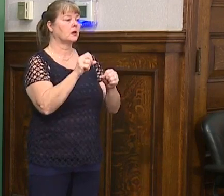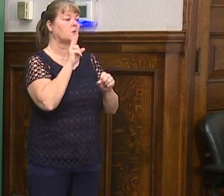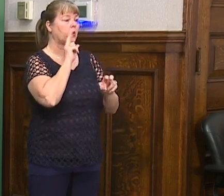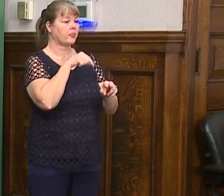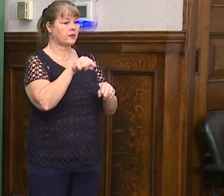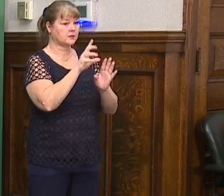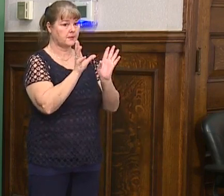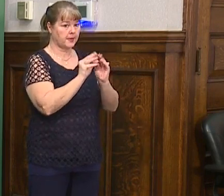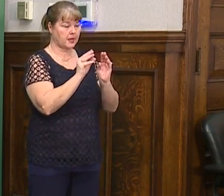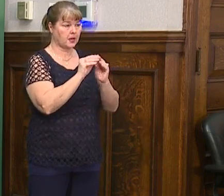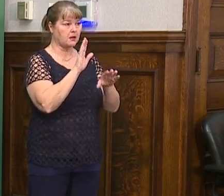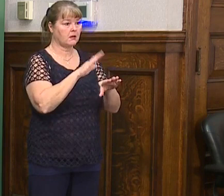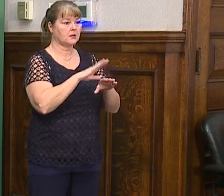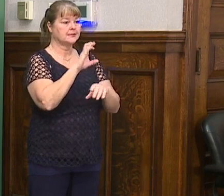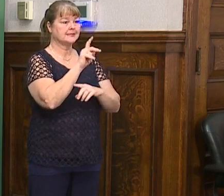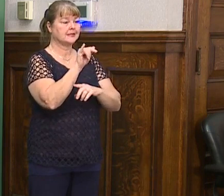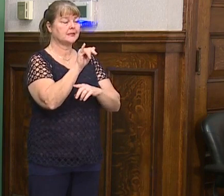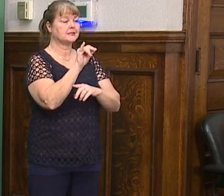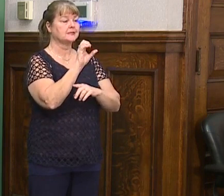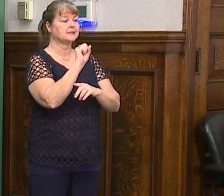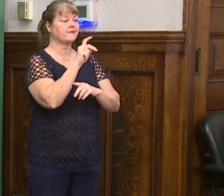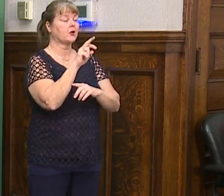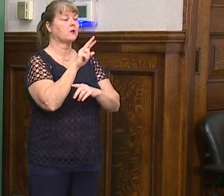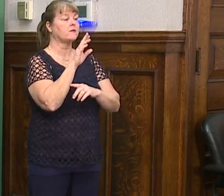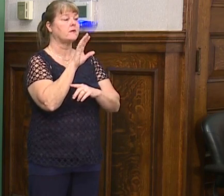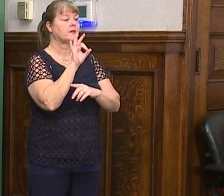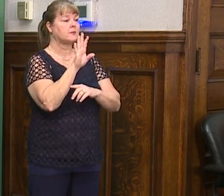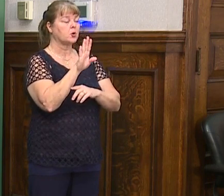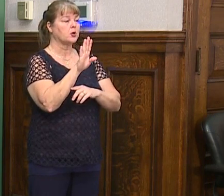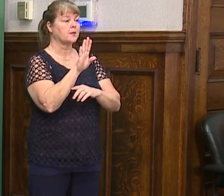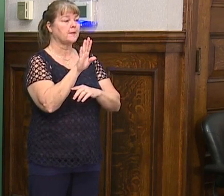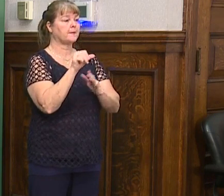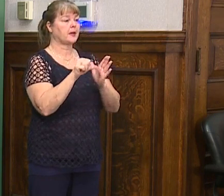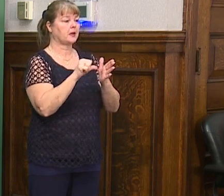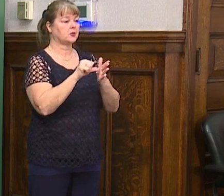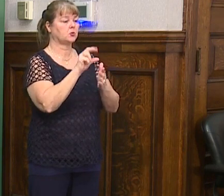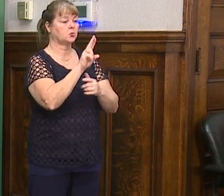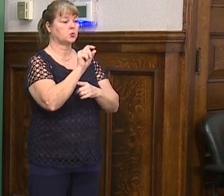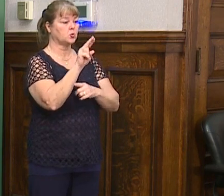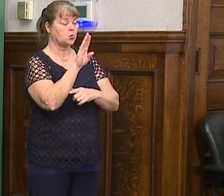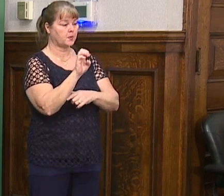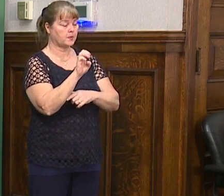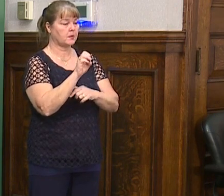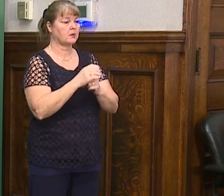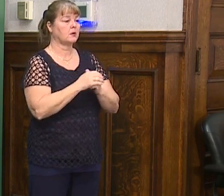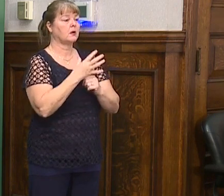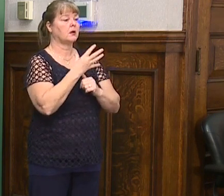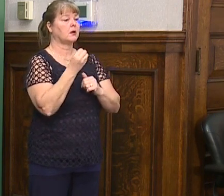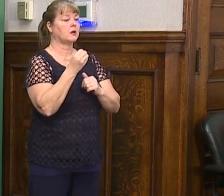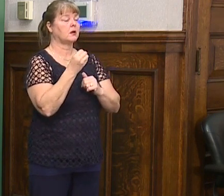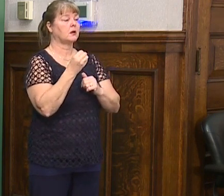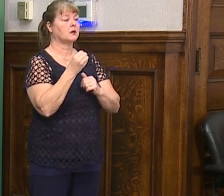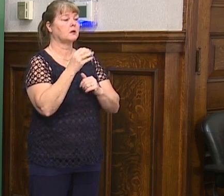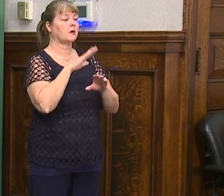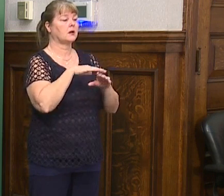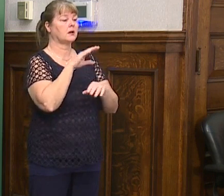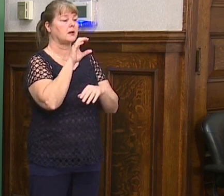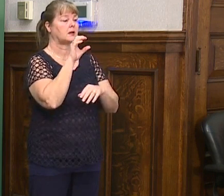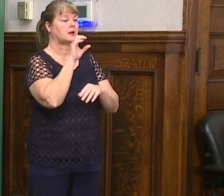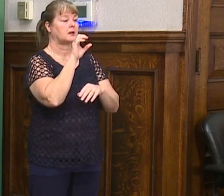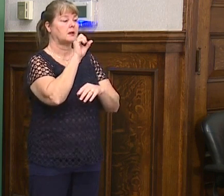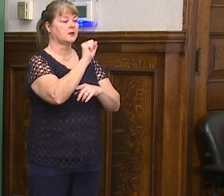these meetings on the city of Savannah's facebook page, youtube and on